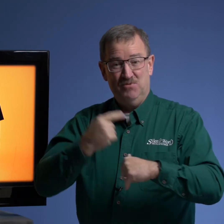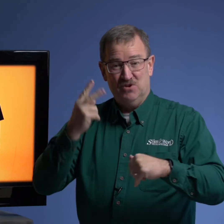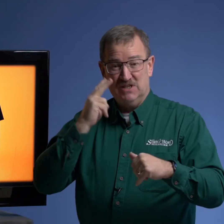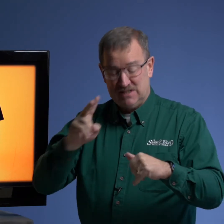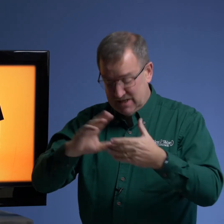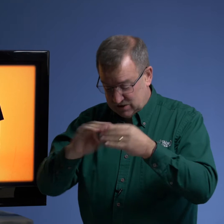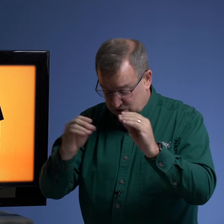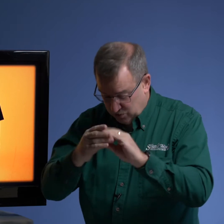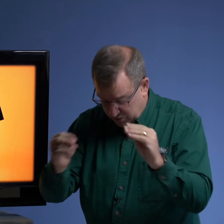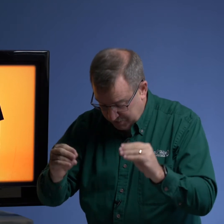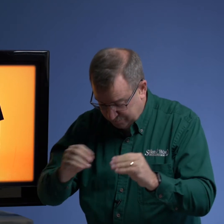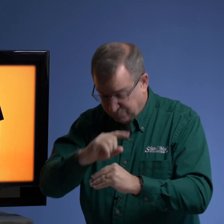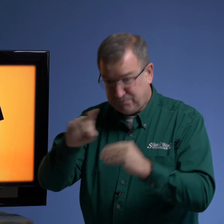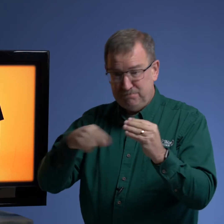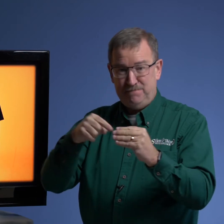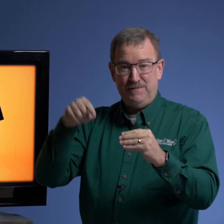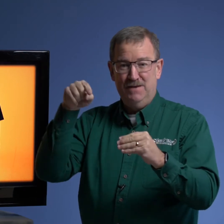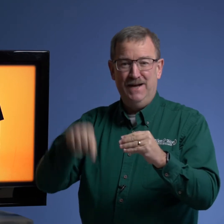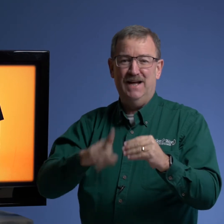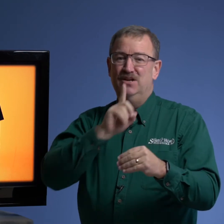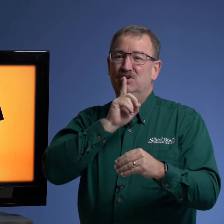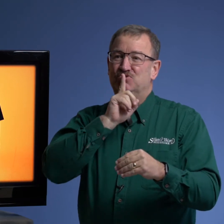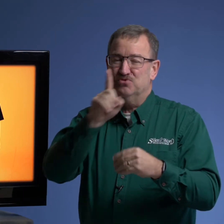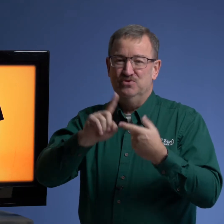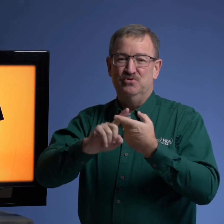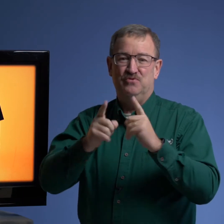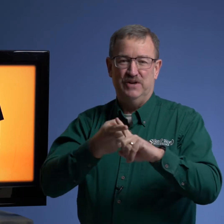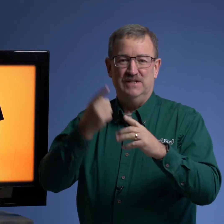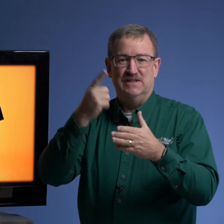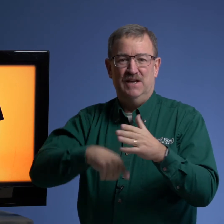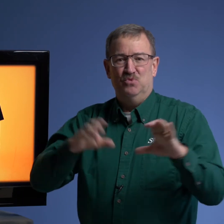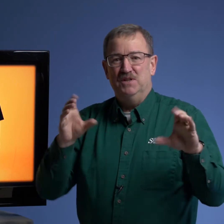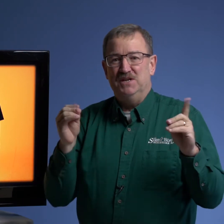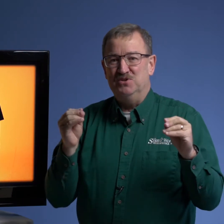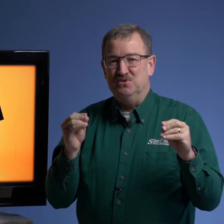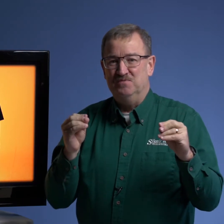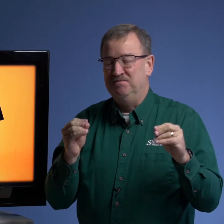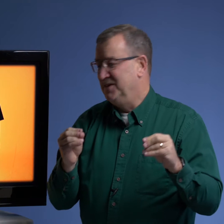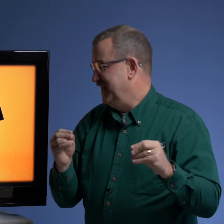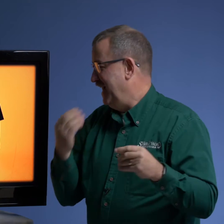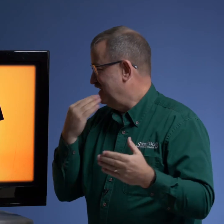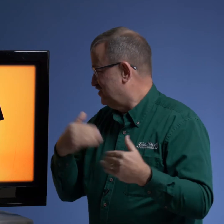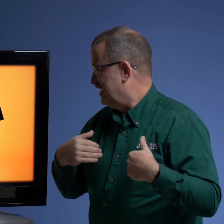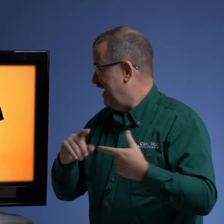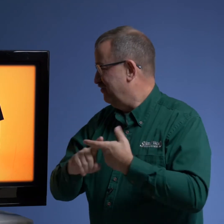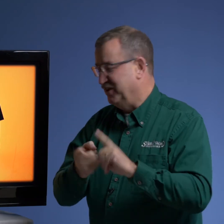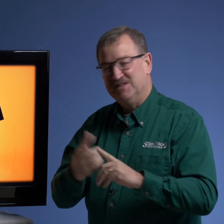we're going to see a story about true friends and what they do it's good to have friends